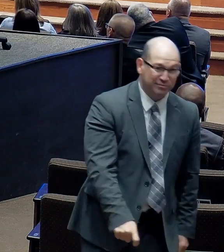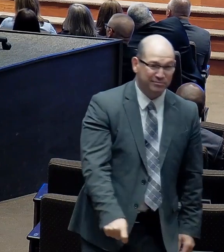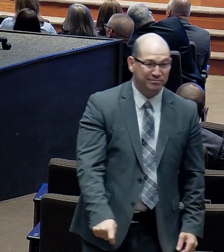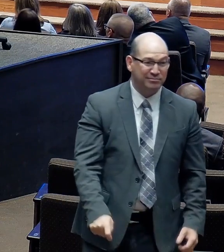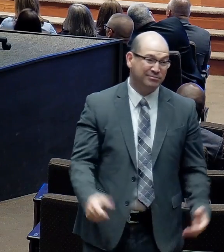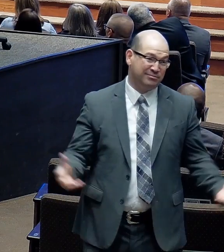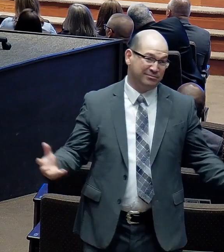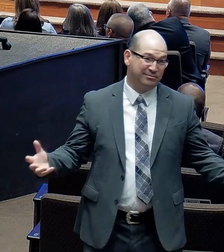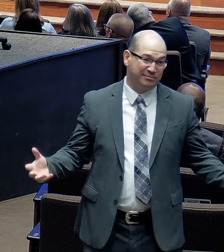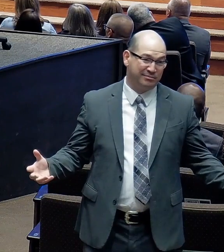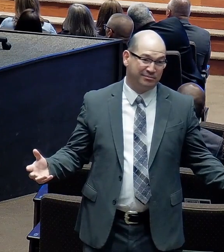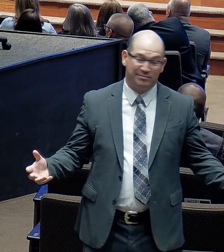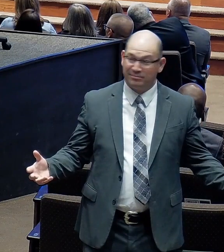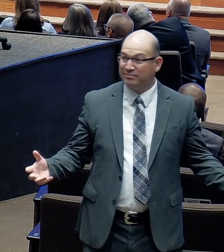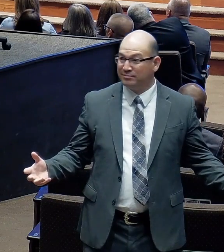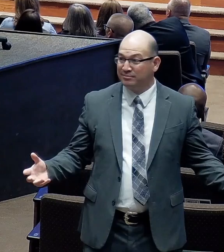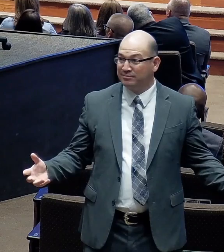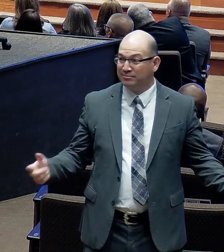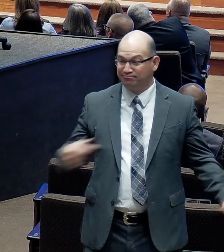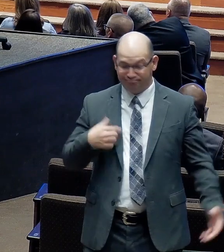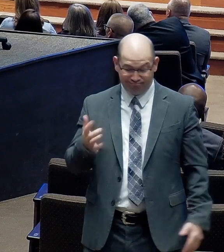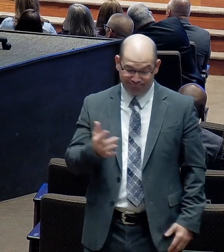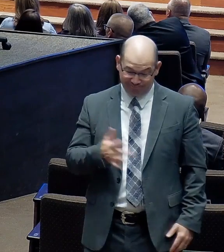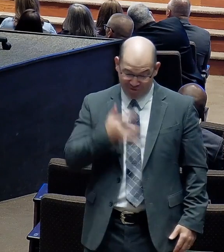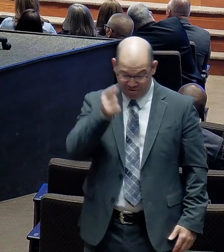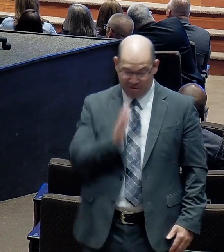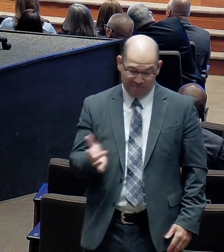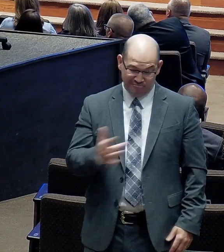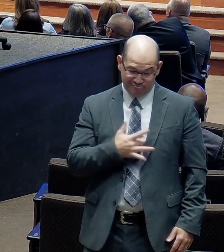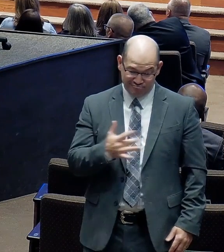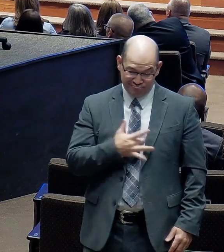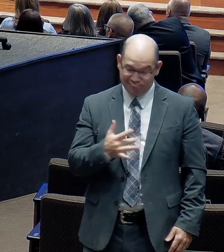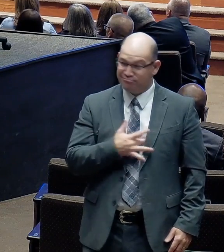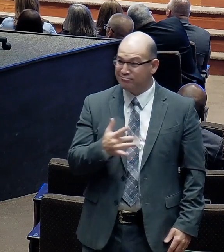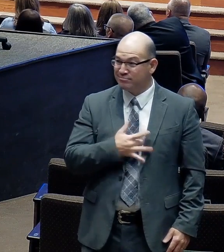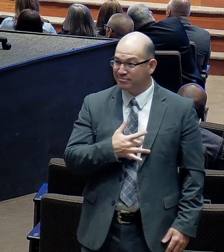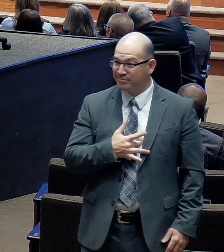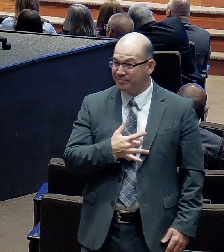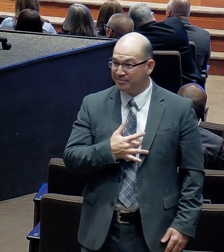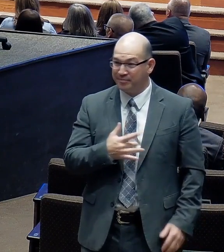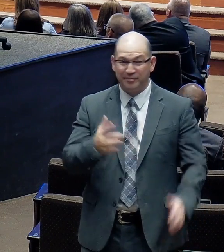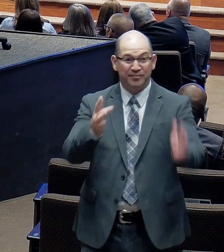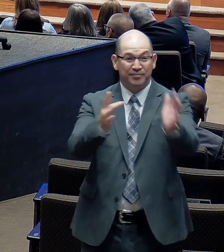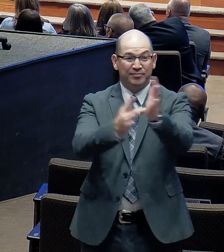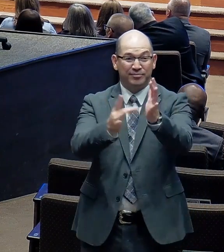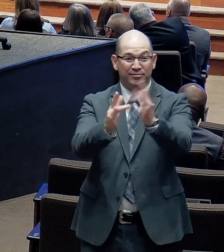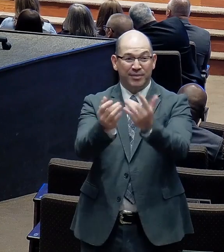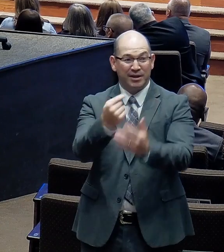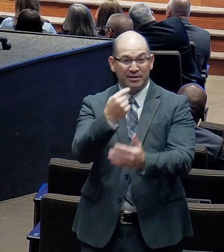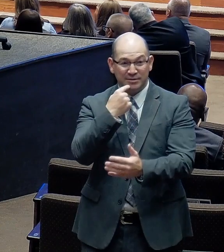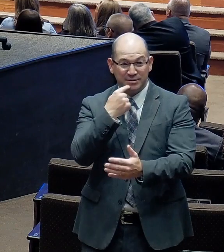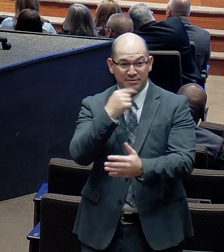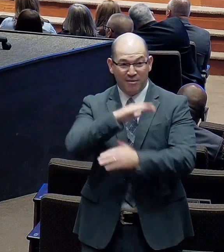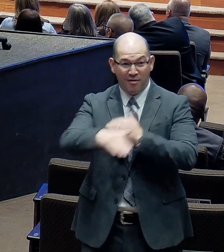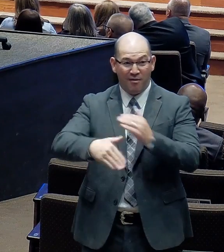I knew if I died I'd go to hell. The Bible says. All of sin comes through the glory of God. The Bible says.